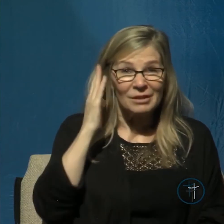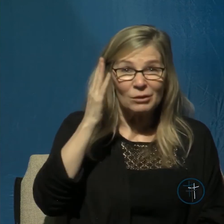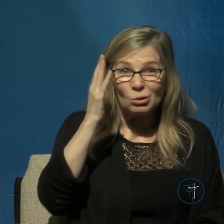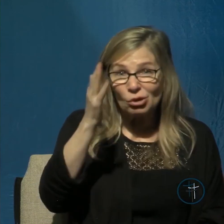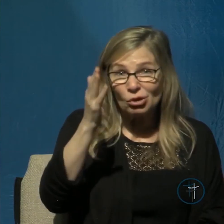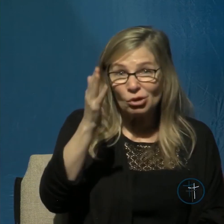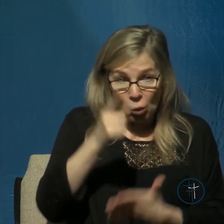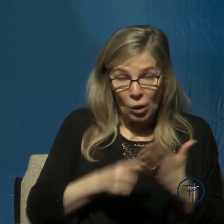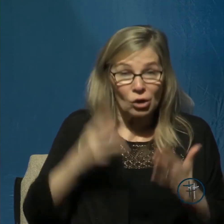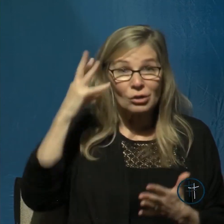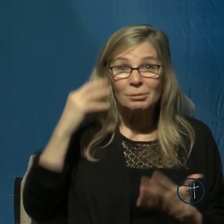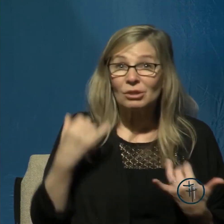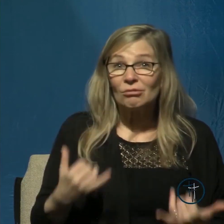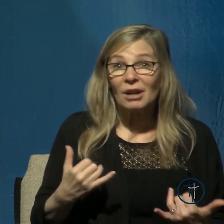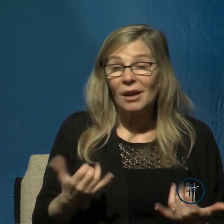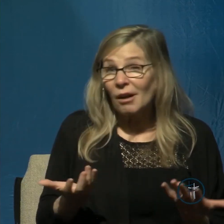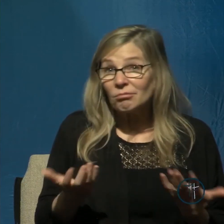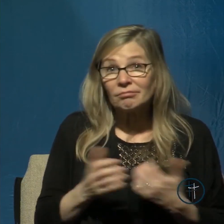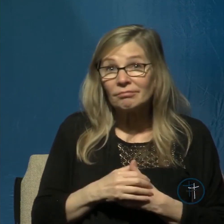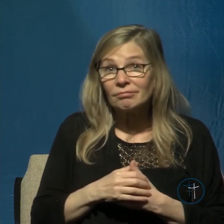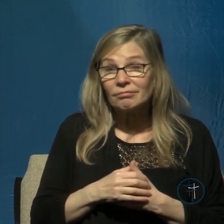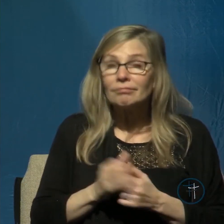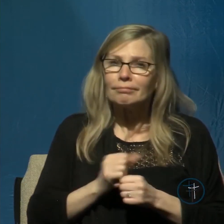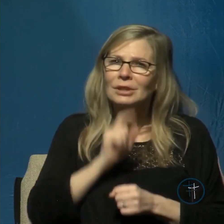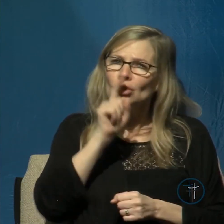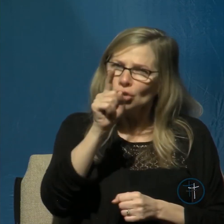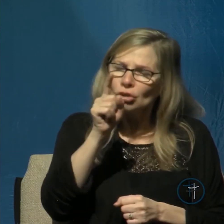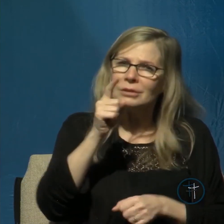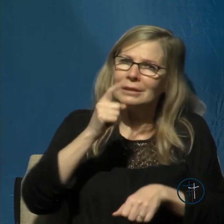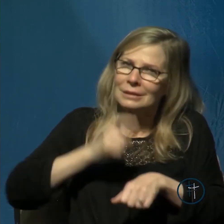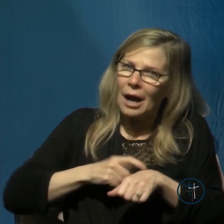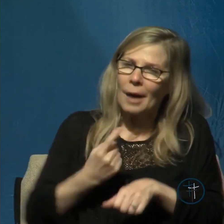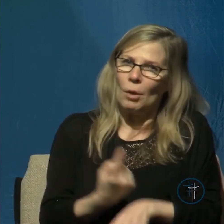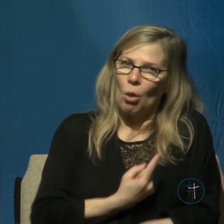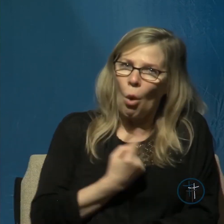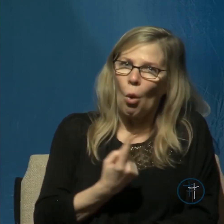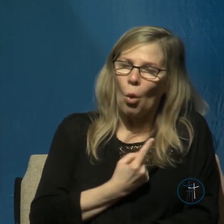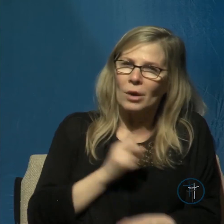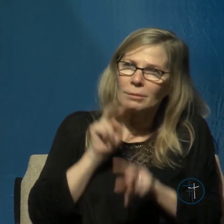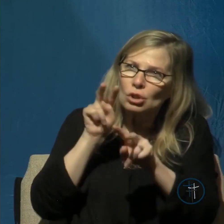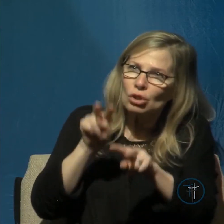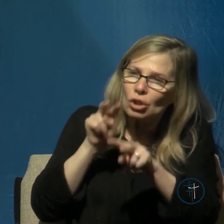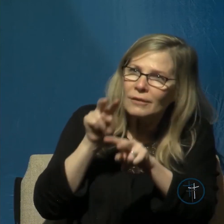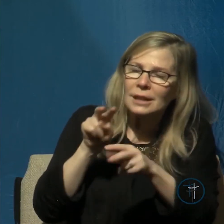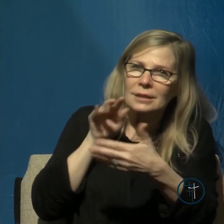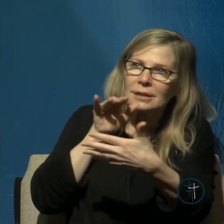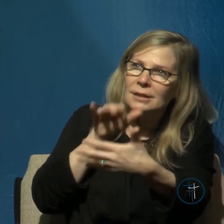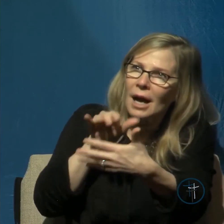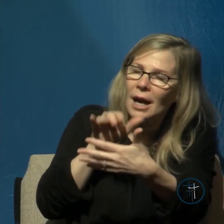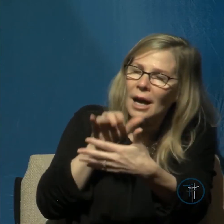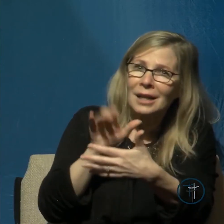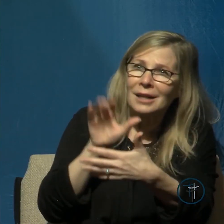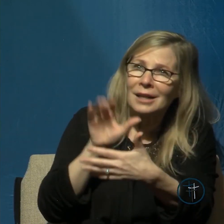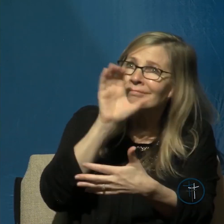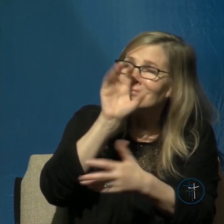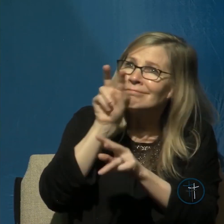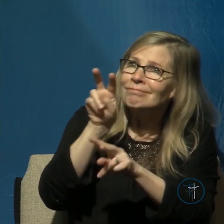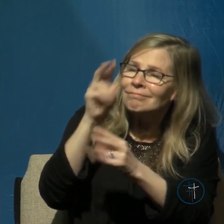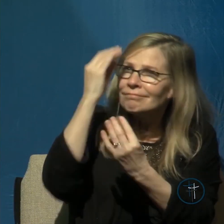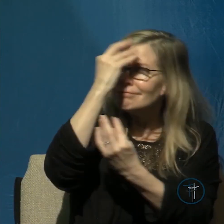make sure you're spending time alone with him observing him studying him gazing upon him meditating on him because when you